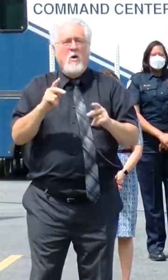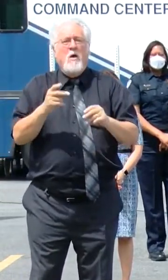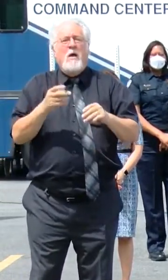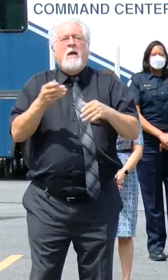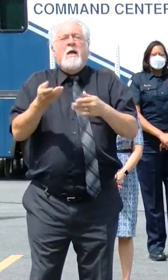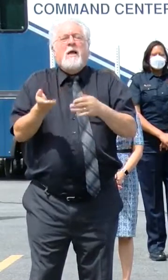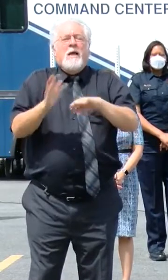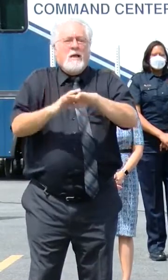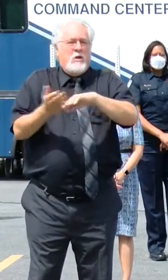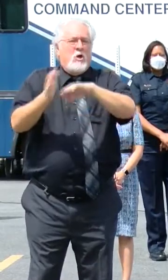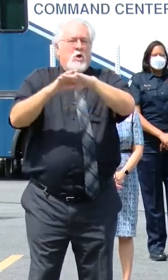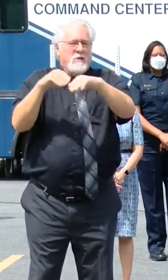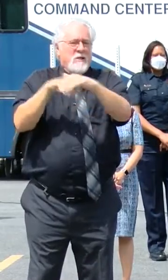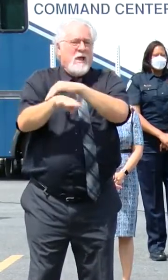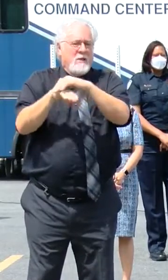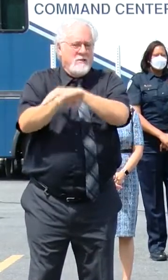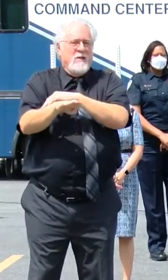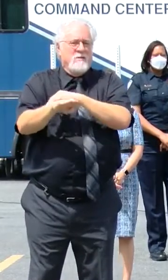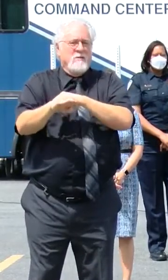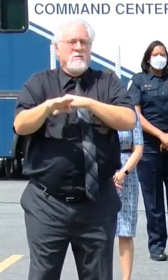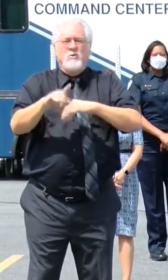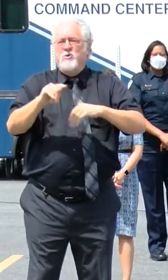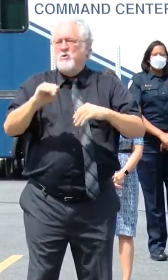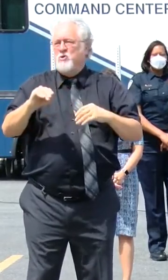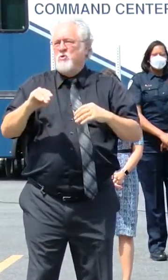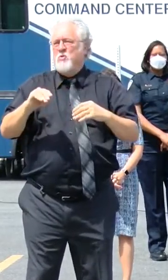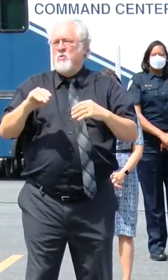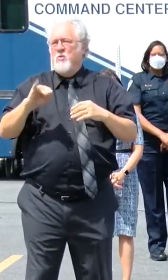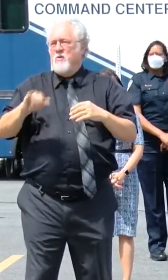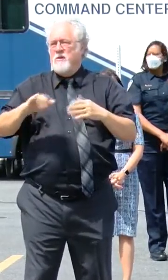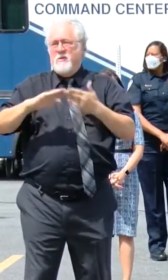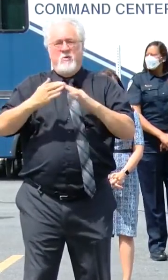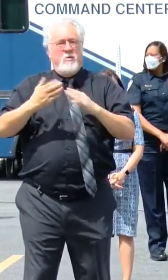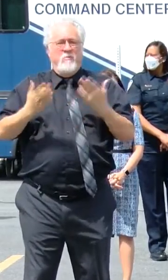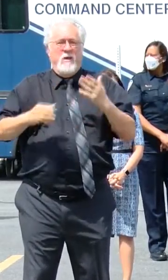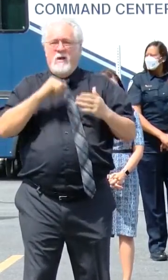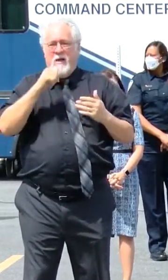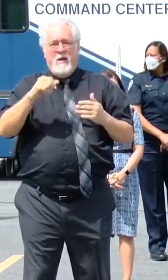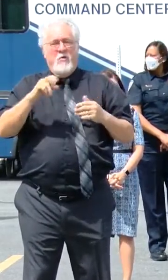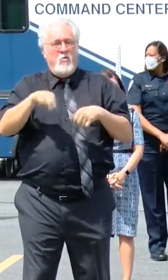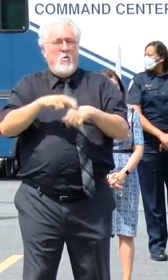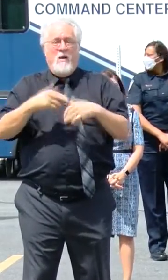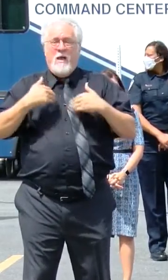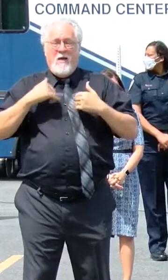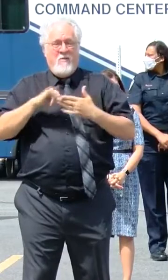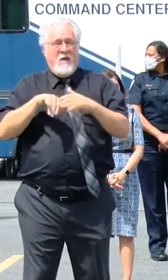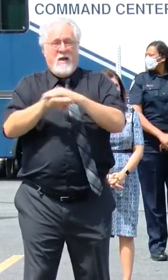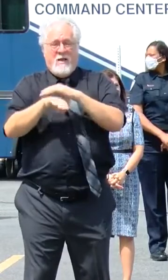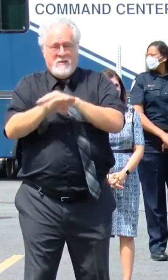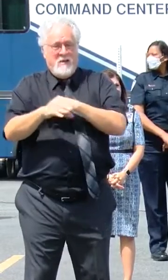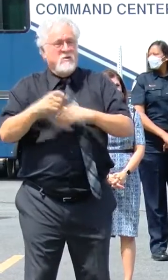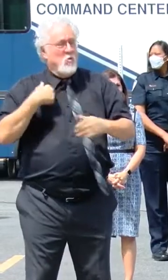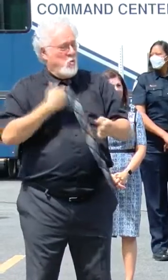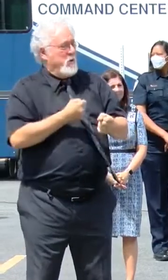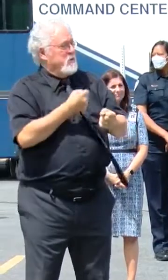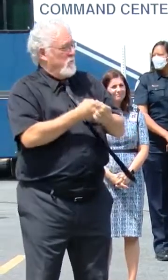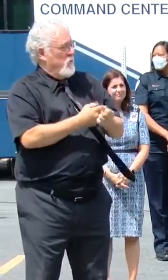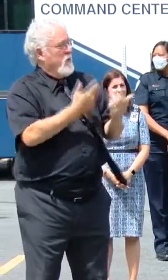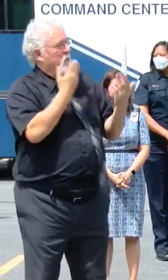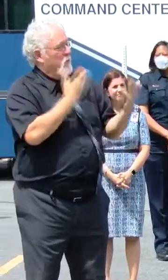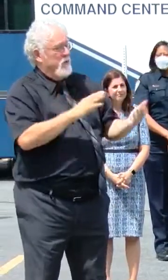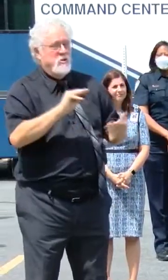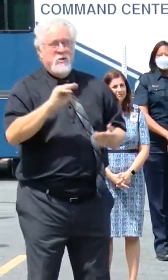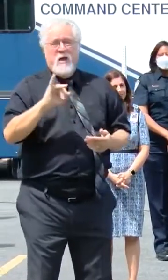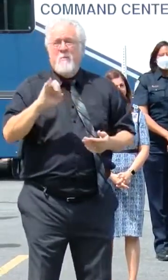access to a community that might not have otherwise had it. And we just support and appreciate